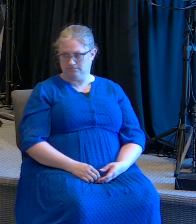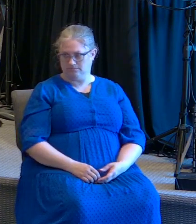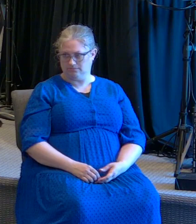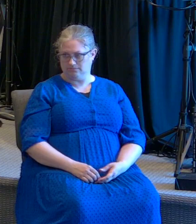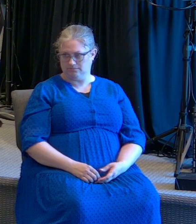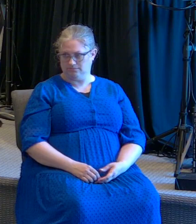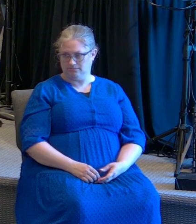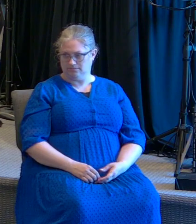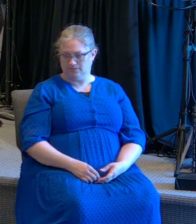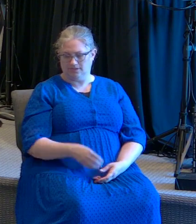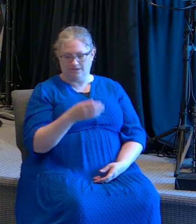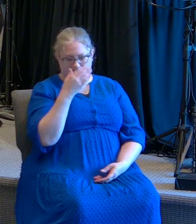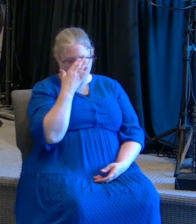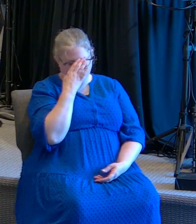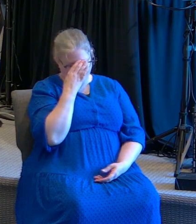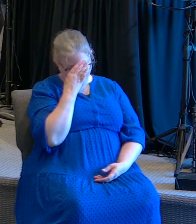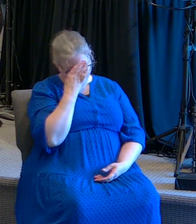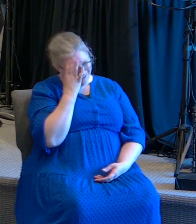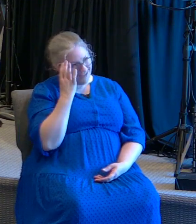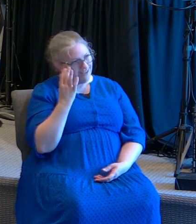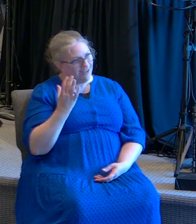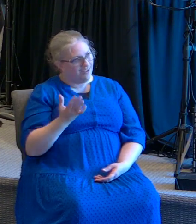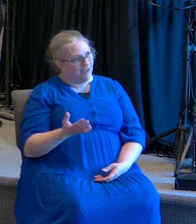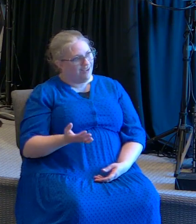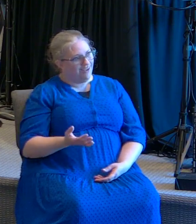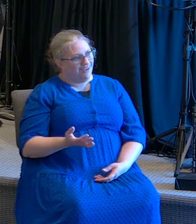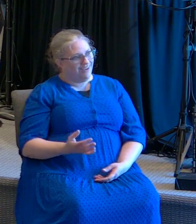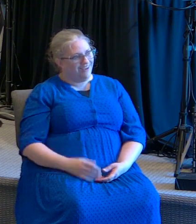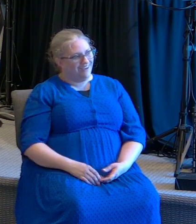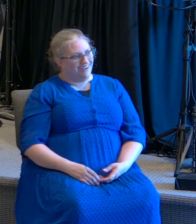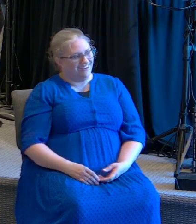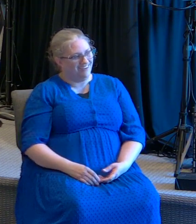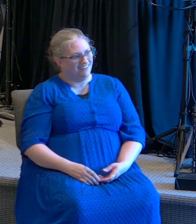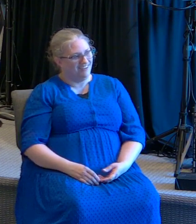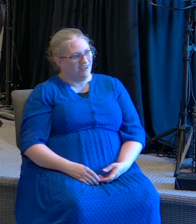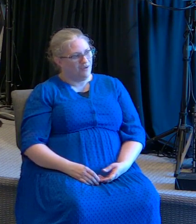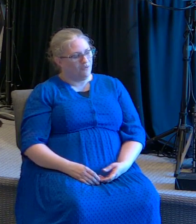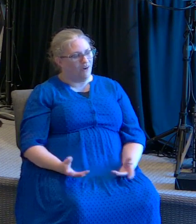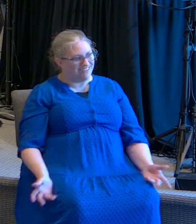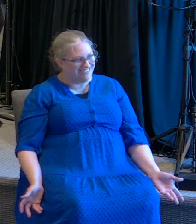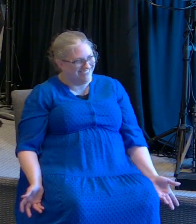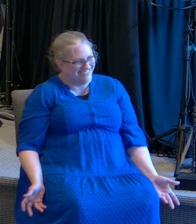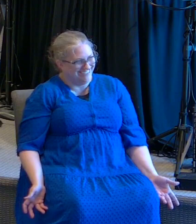that you thought I was saying because I said it because I wanted you to know that I knew that who I was.